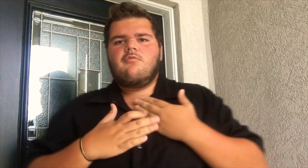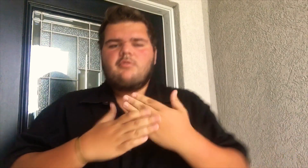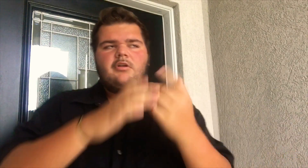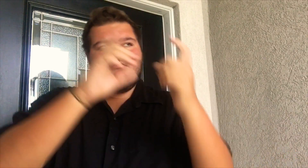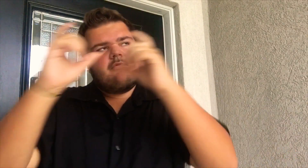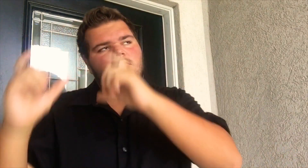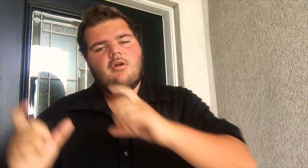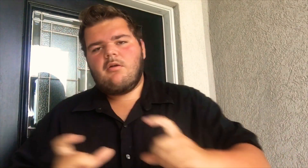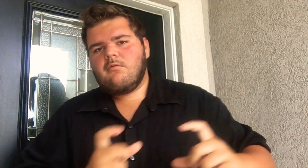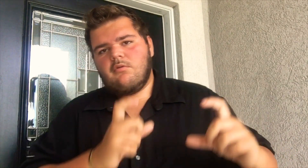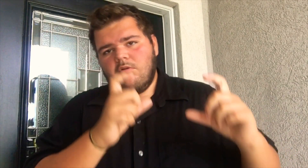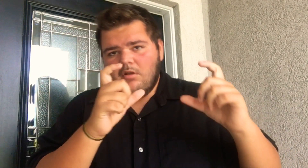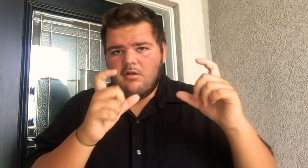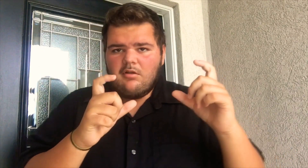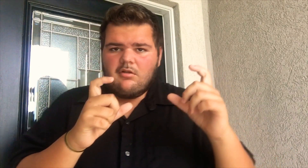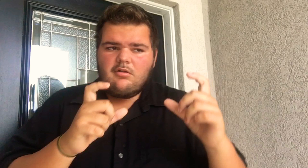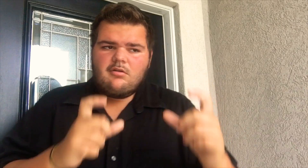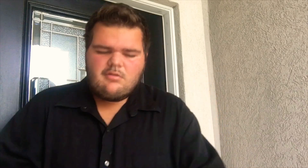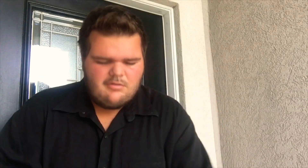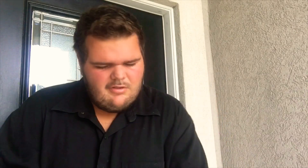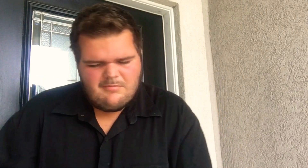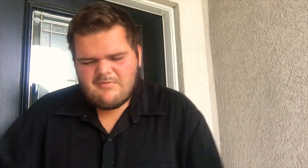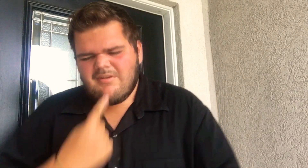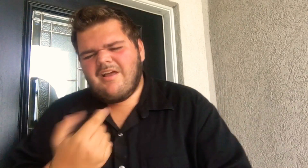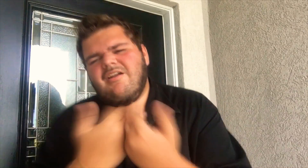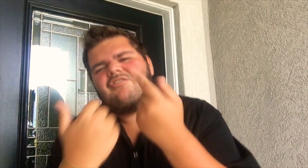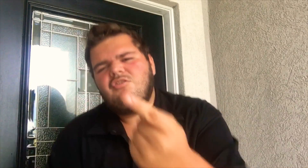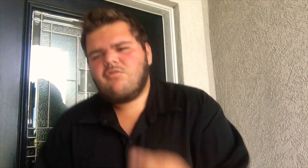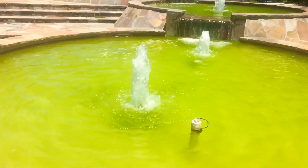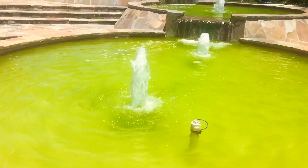you up tonight Tell me how do you Love